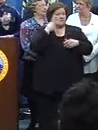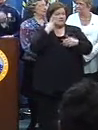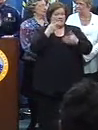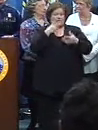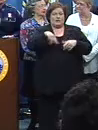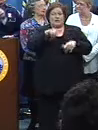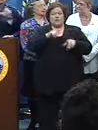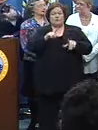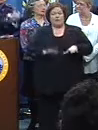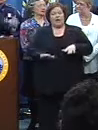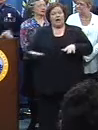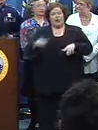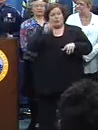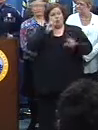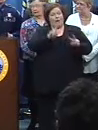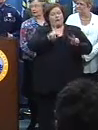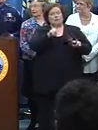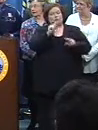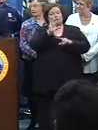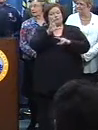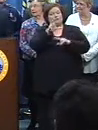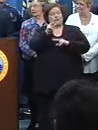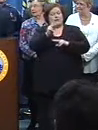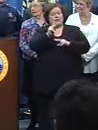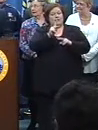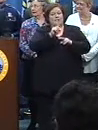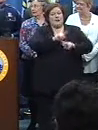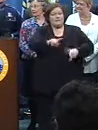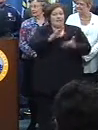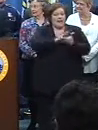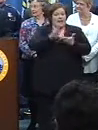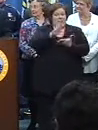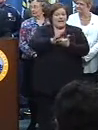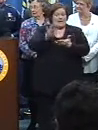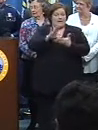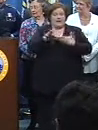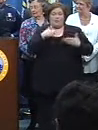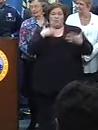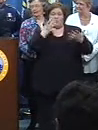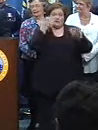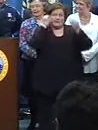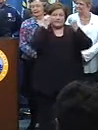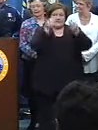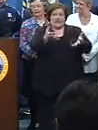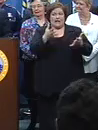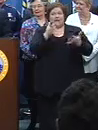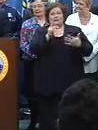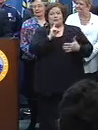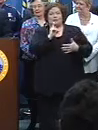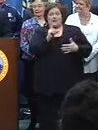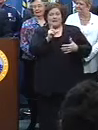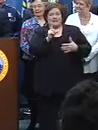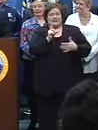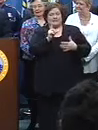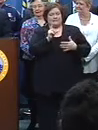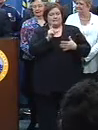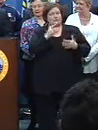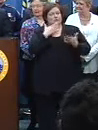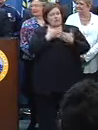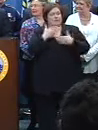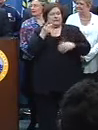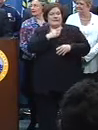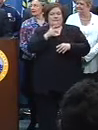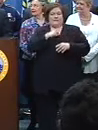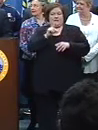your time as a child watching all those trucks go by, and I want to tell you that it was just an extraordinary effort. Deputy